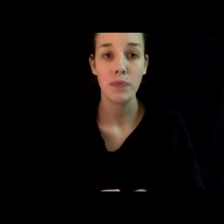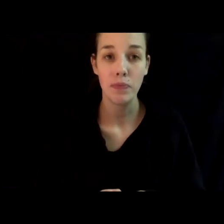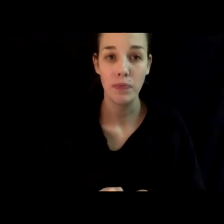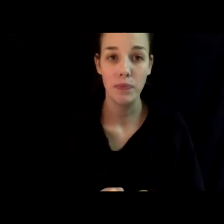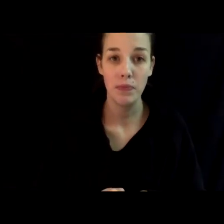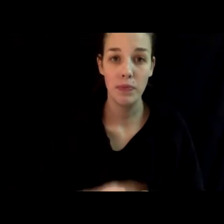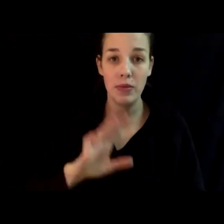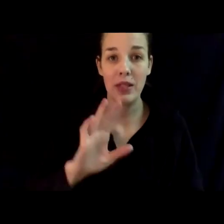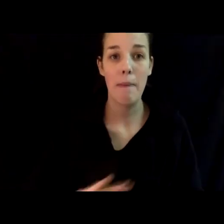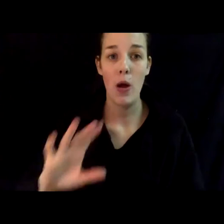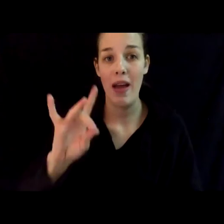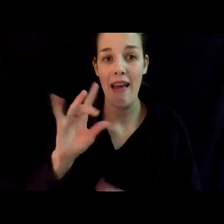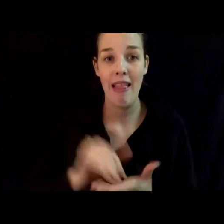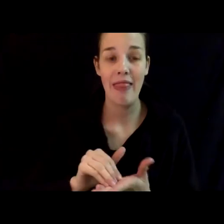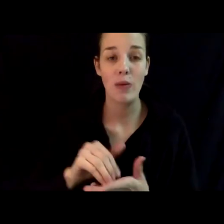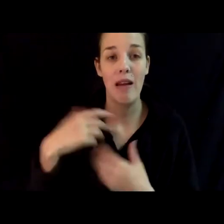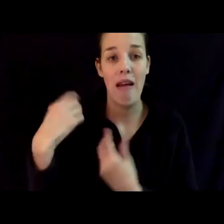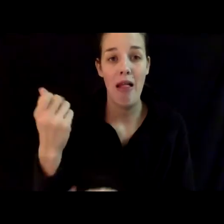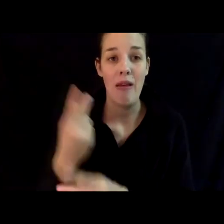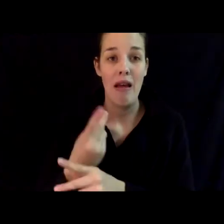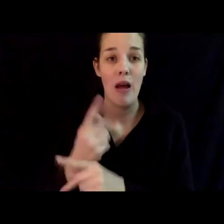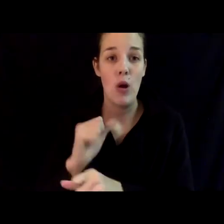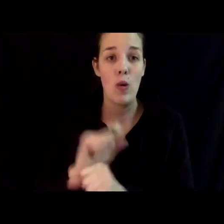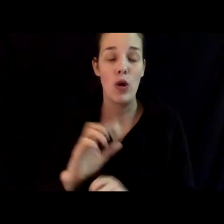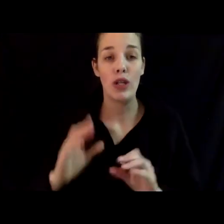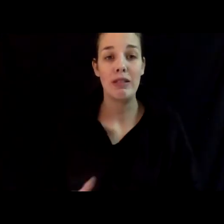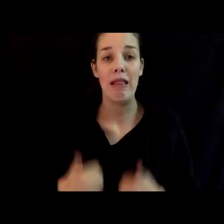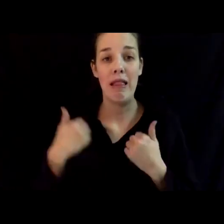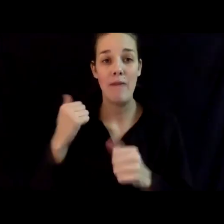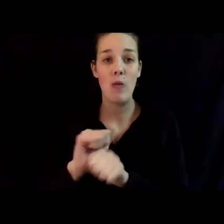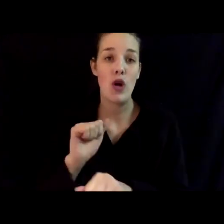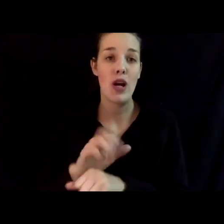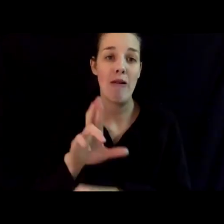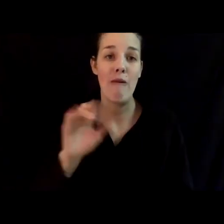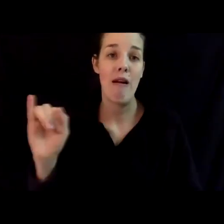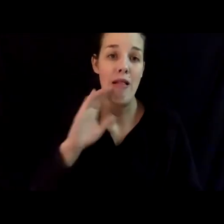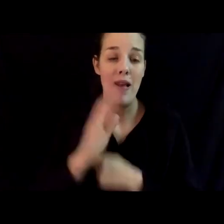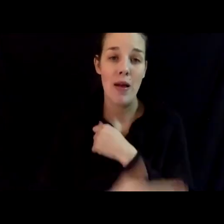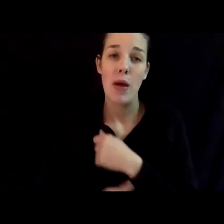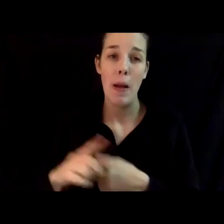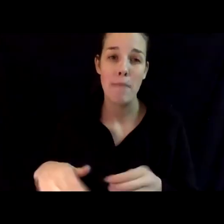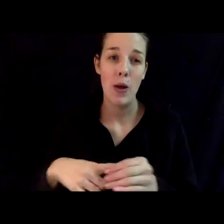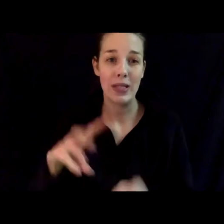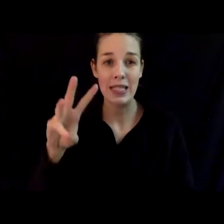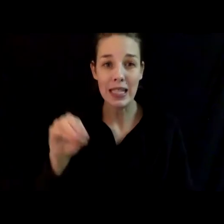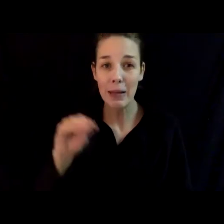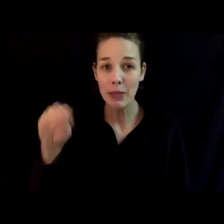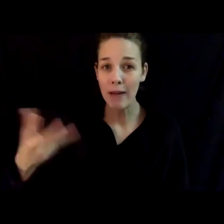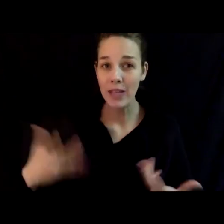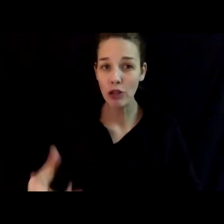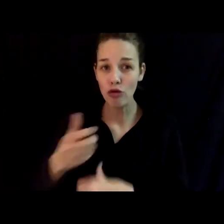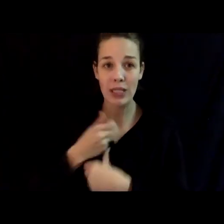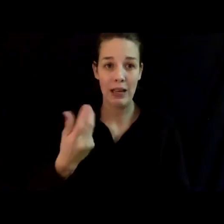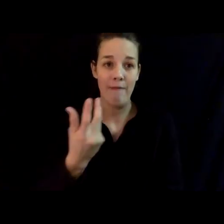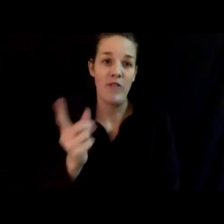About 8,000 healthcare workers live and work in Rock Island County, and about 60% of them have received their first